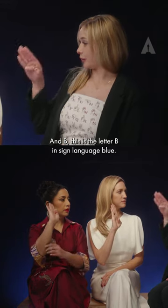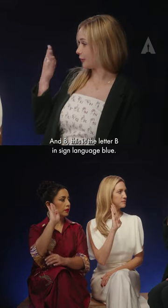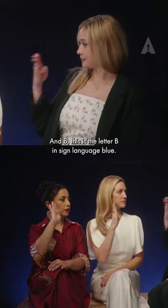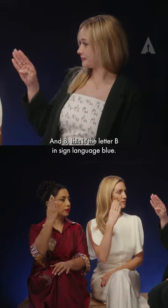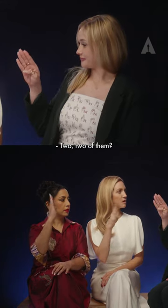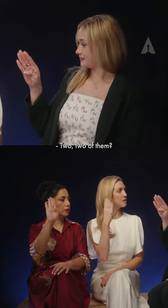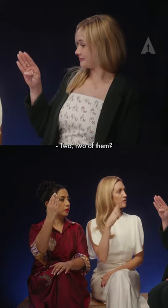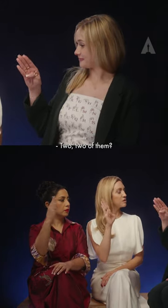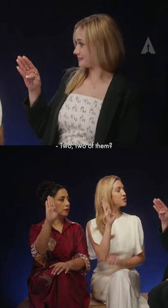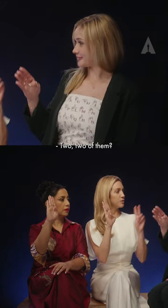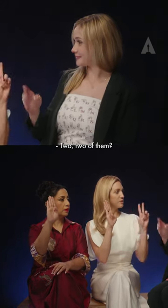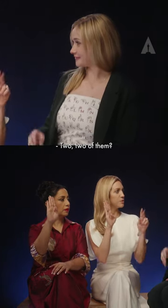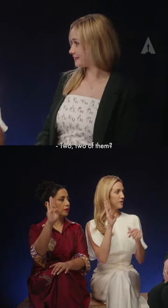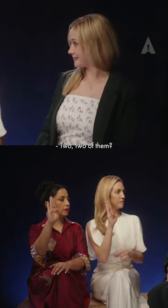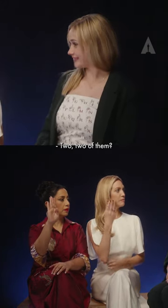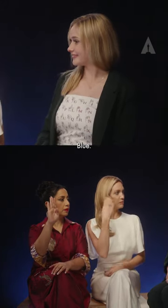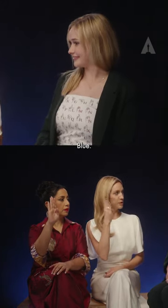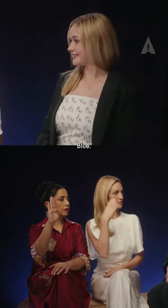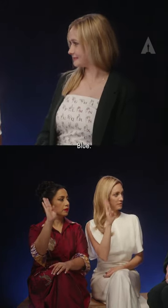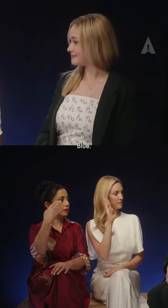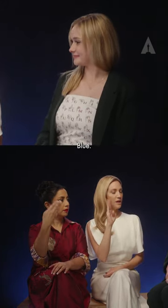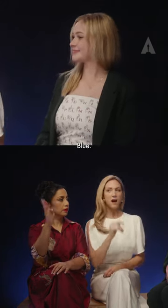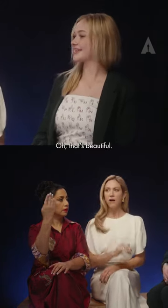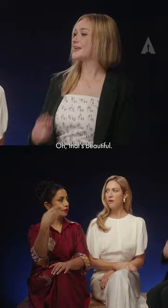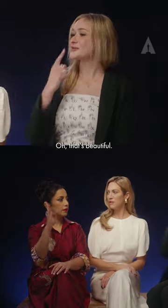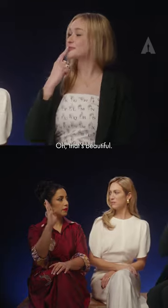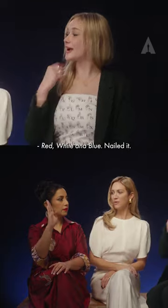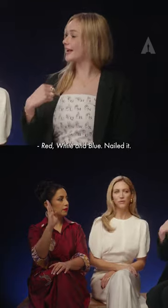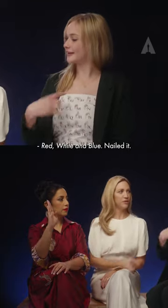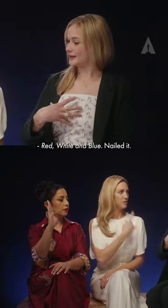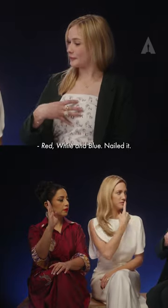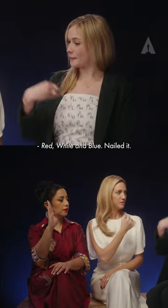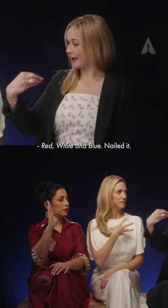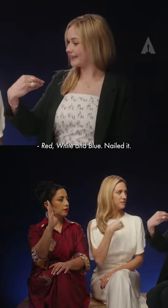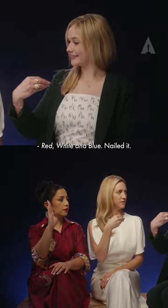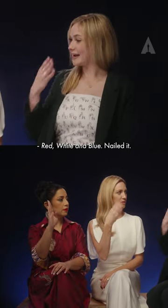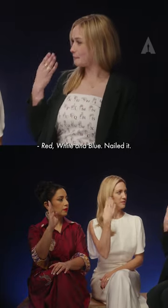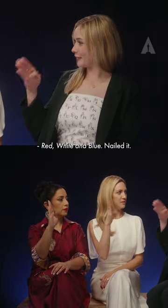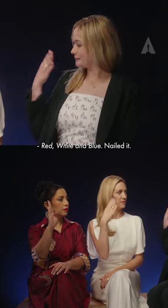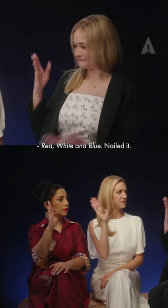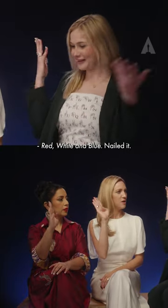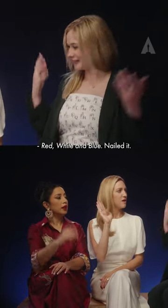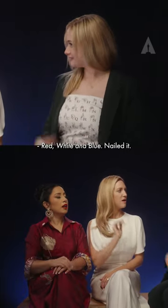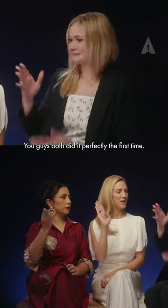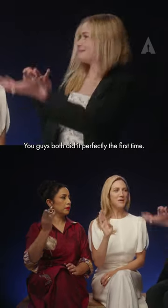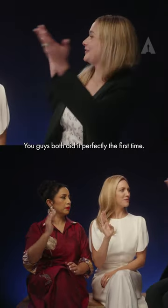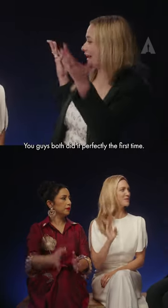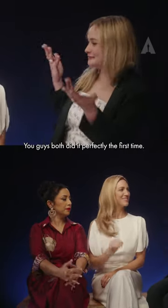Blue. Two. Two of them. Blue. Oh, that's beautiful. White. Blue. Nailed it. You guys